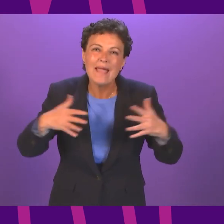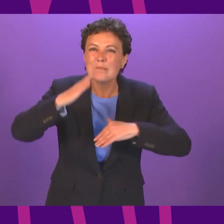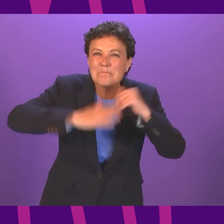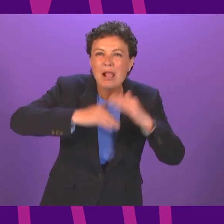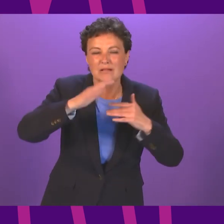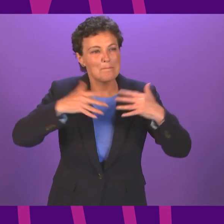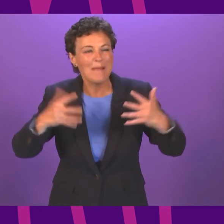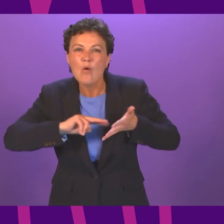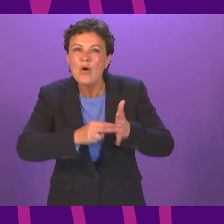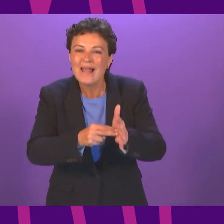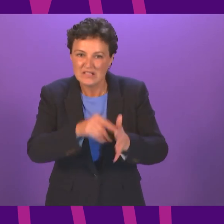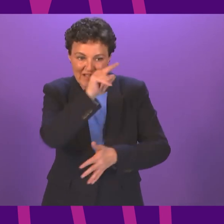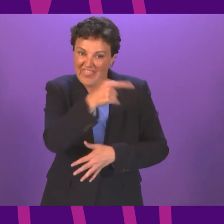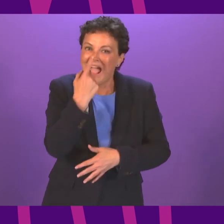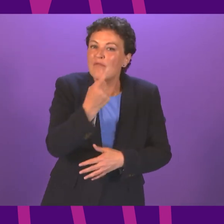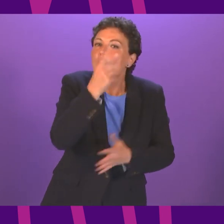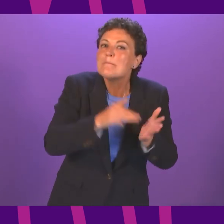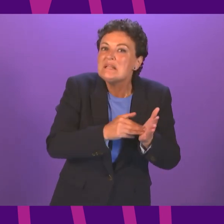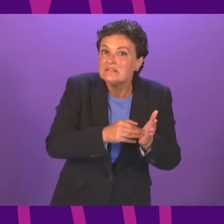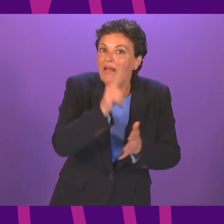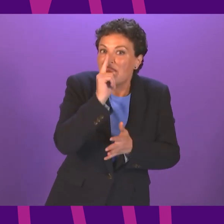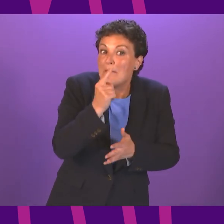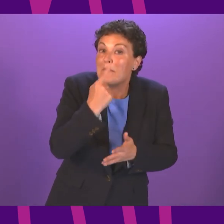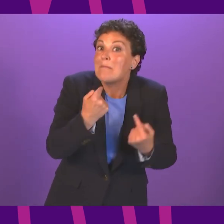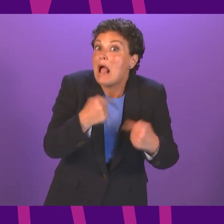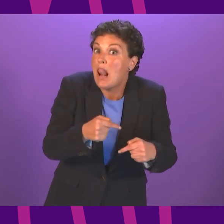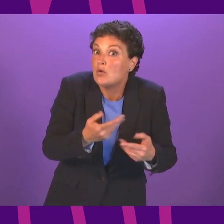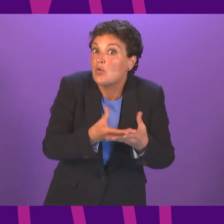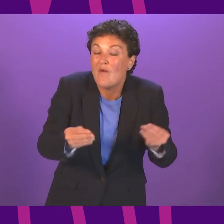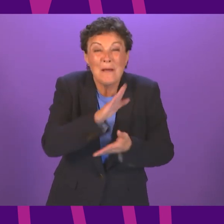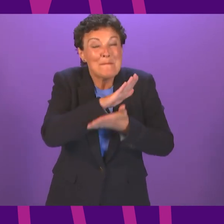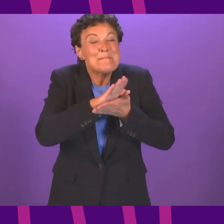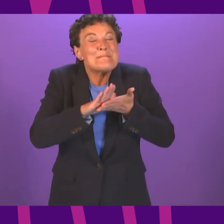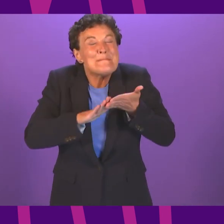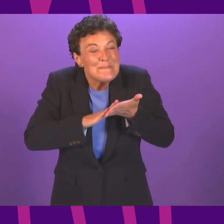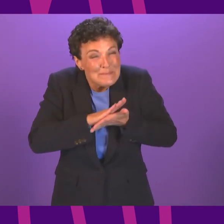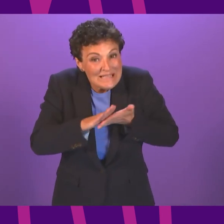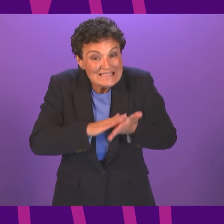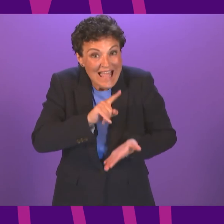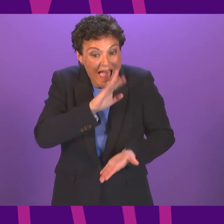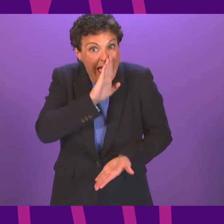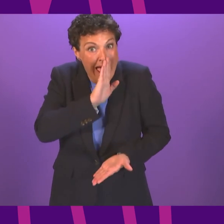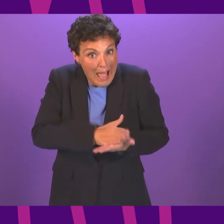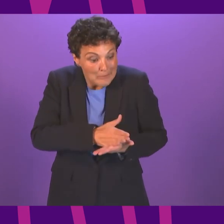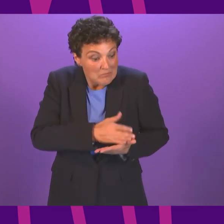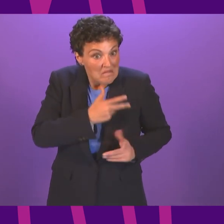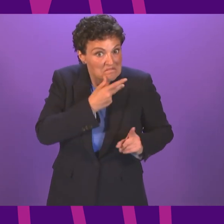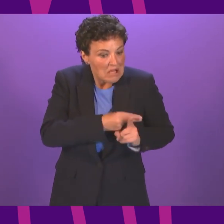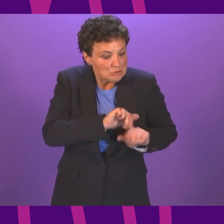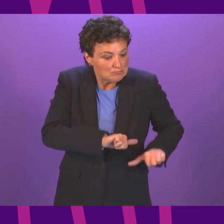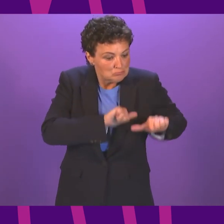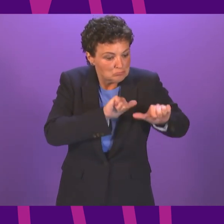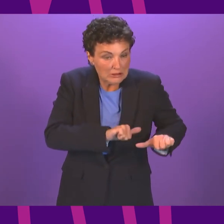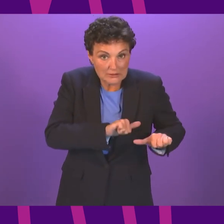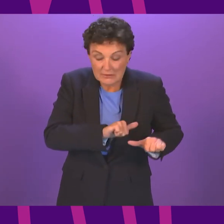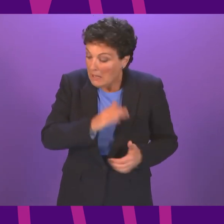the data allows it, and again, I'm going to keep stressing that if, then by the 9th of August, it would be our intention to remove the legal